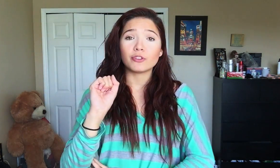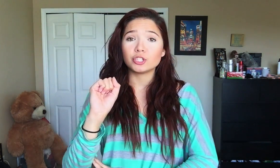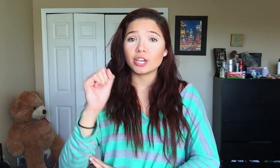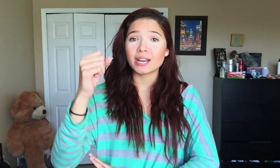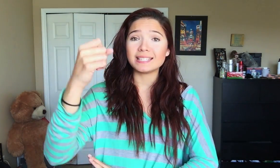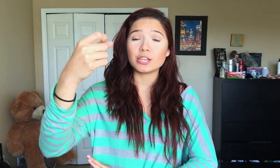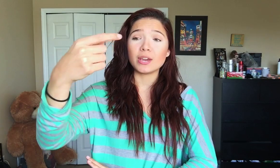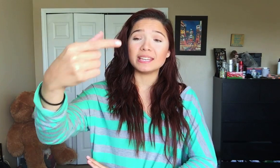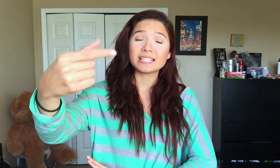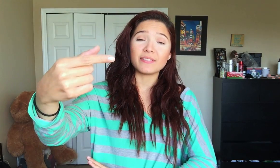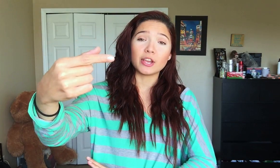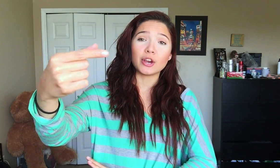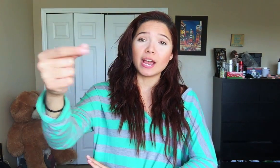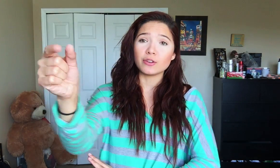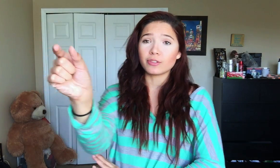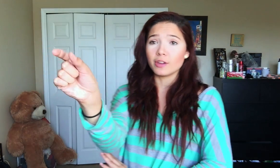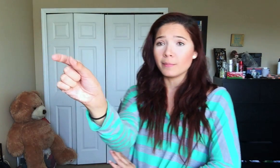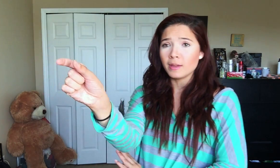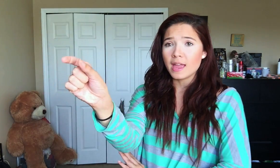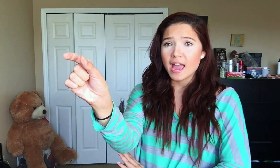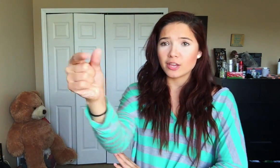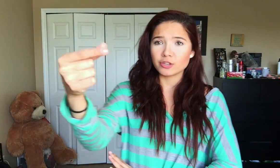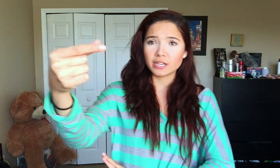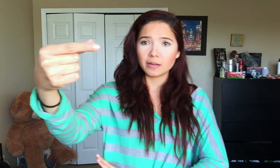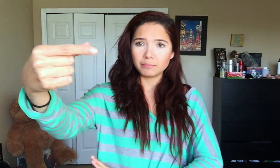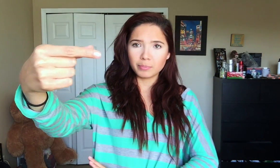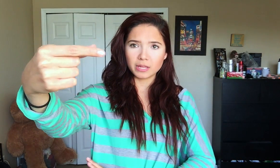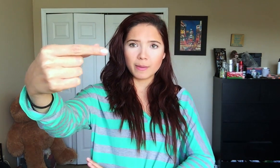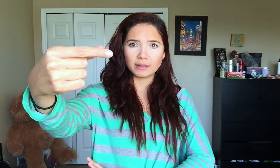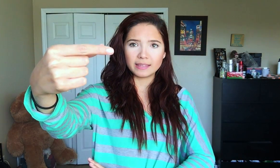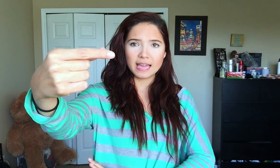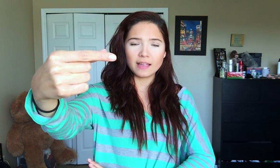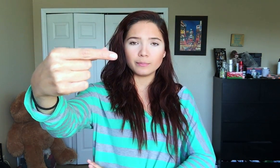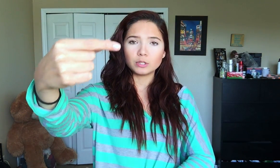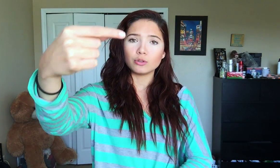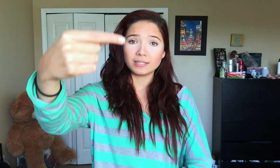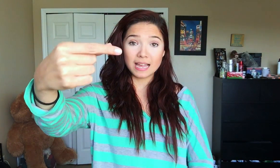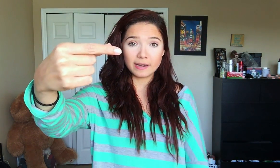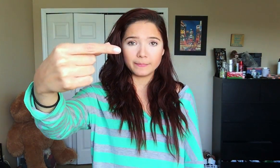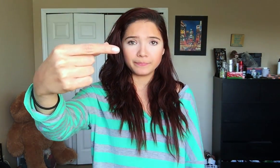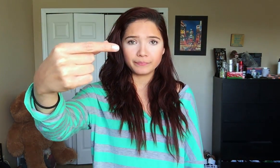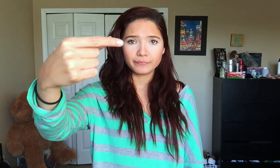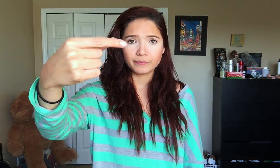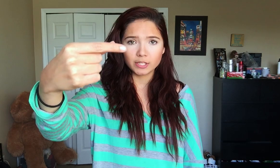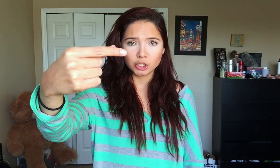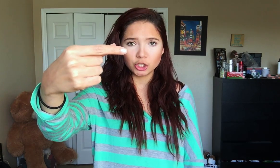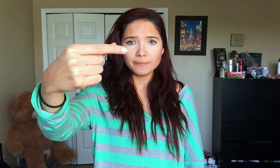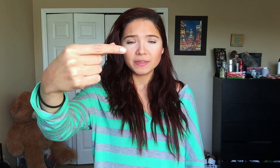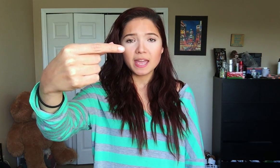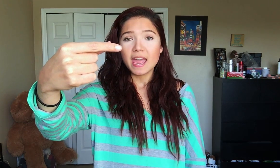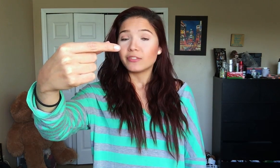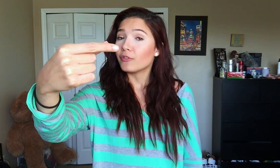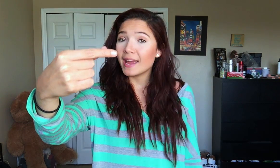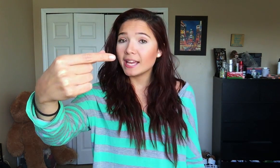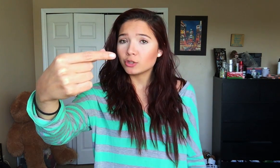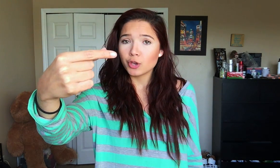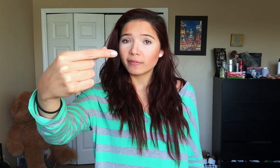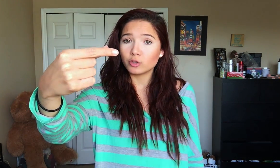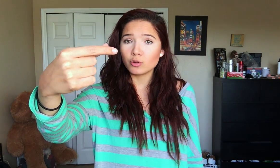for G you're gonna take your index finger and your thumb and you're just gonna put them out like that to the side G for H all you have to do